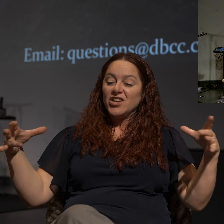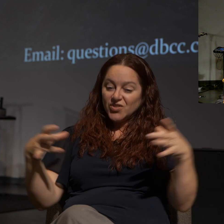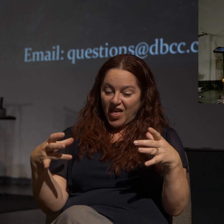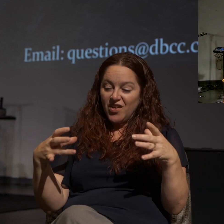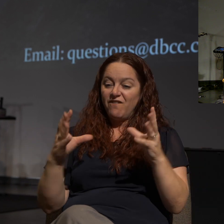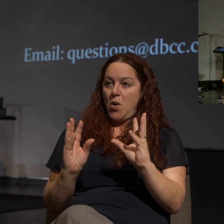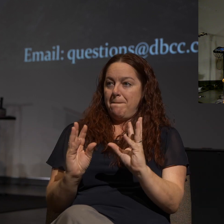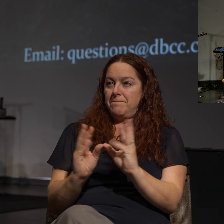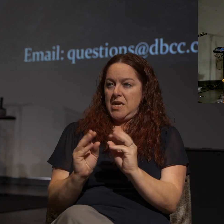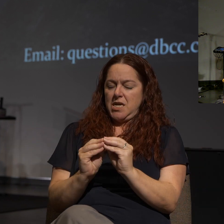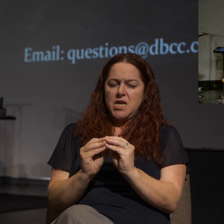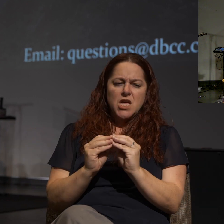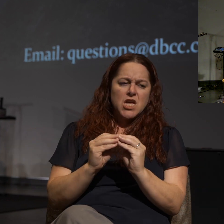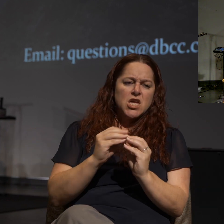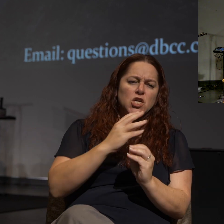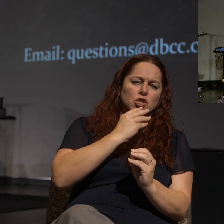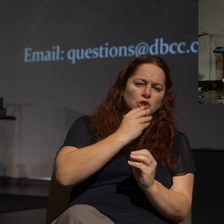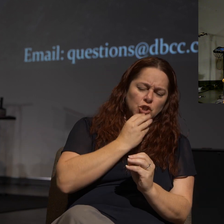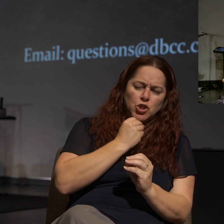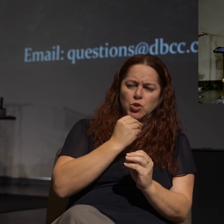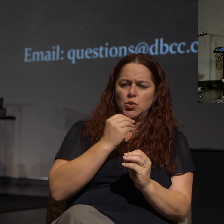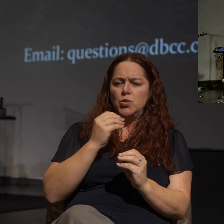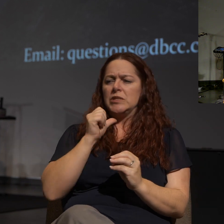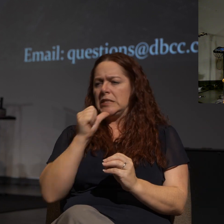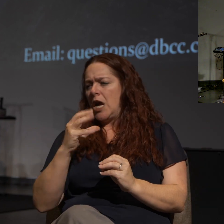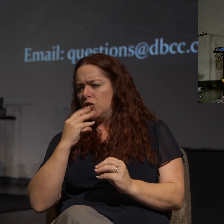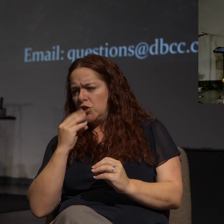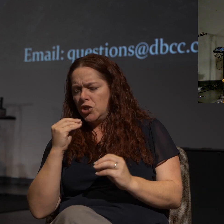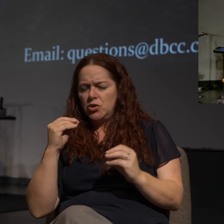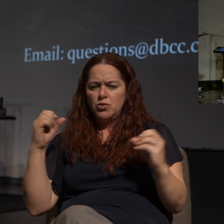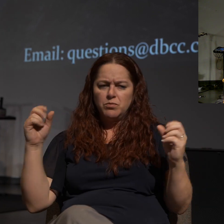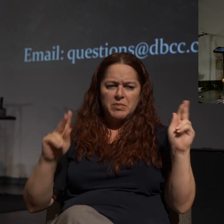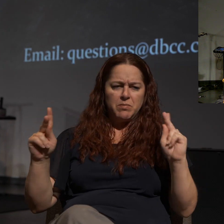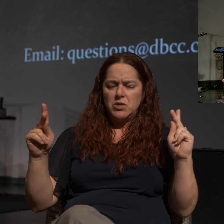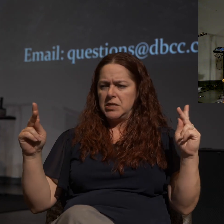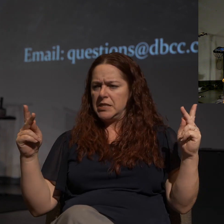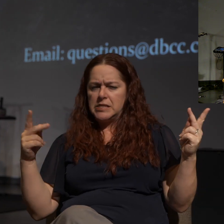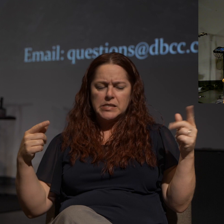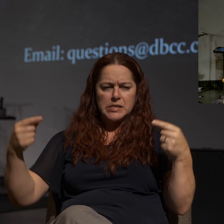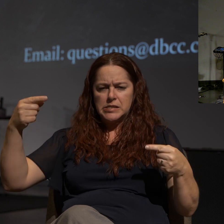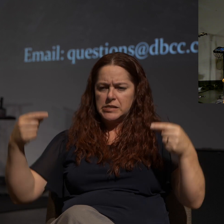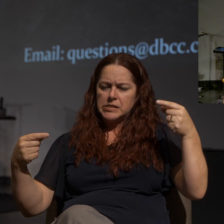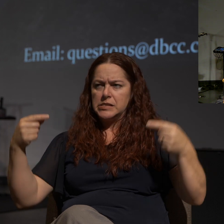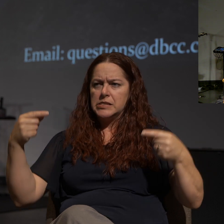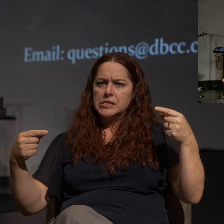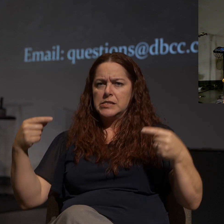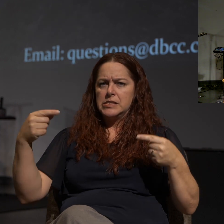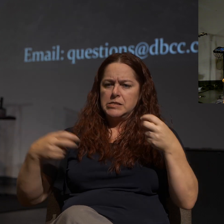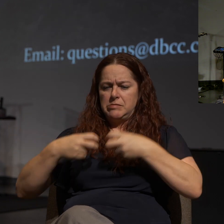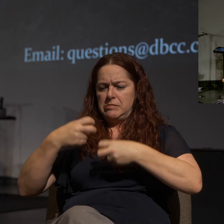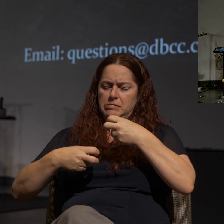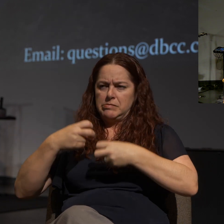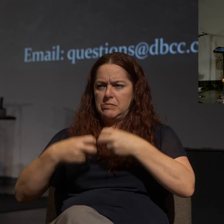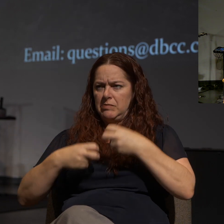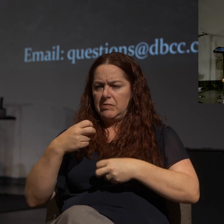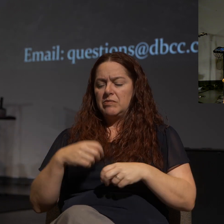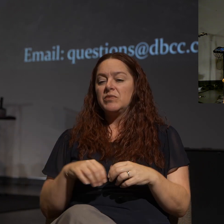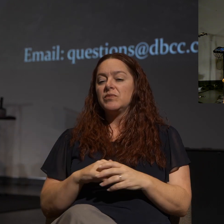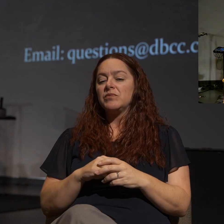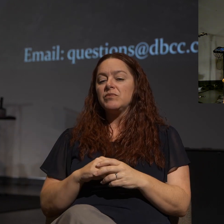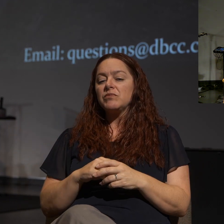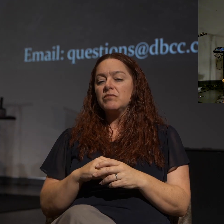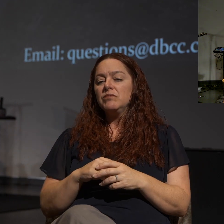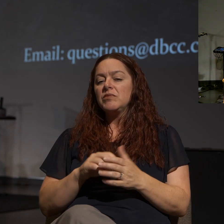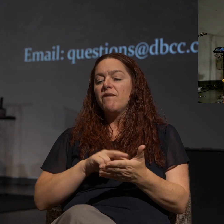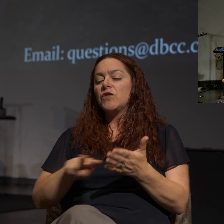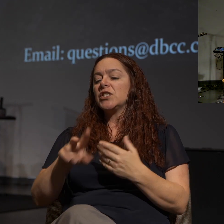Jew-Gentile conundrum. And here are some of the things that are said by the leaders at that meeting. First in Acts 15,